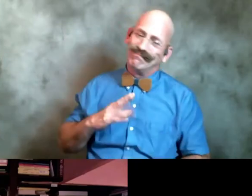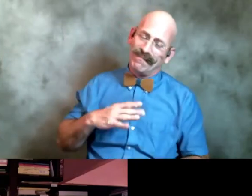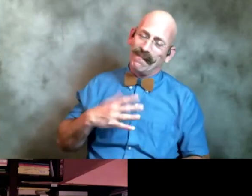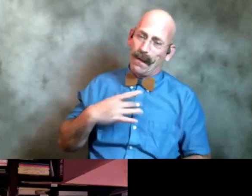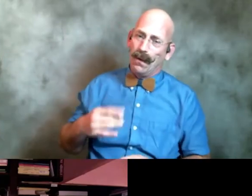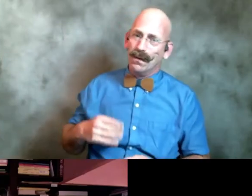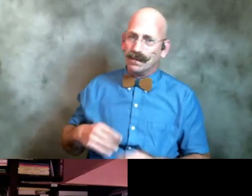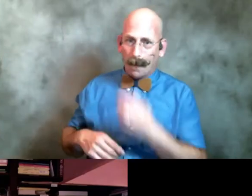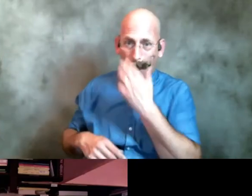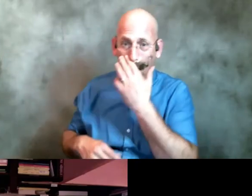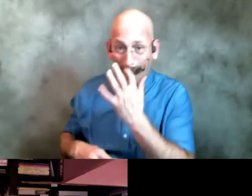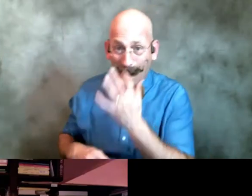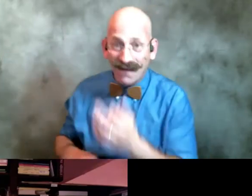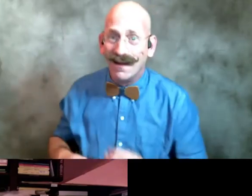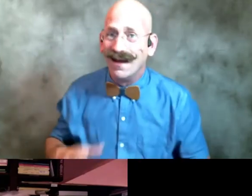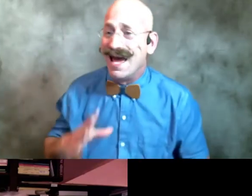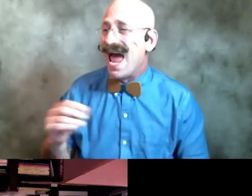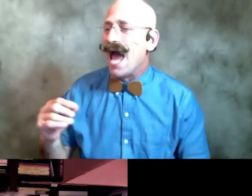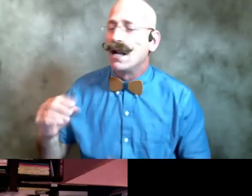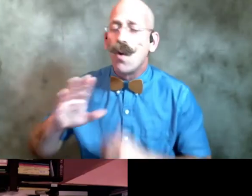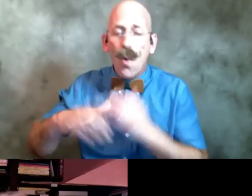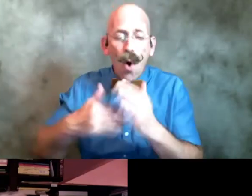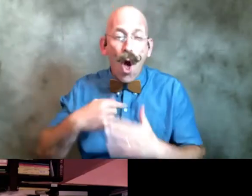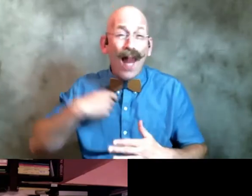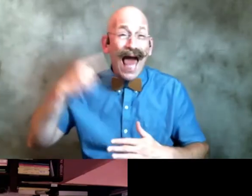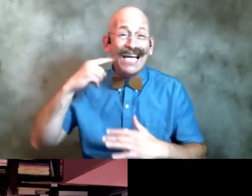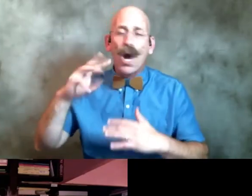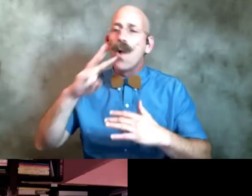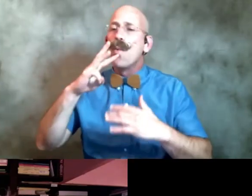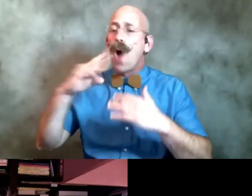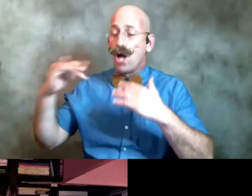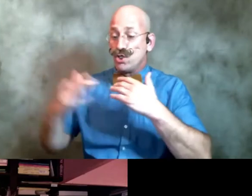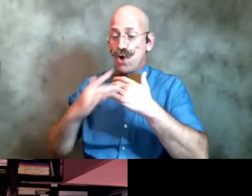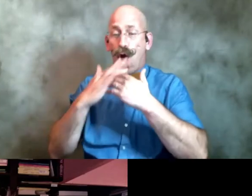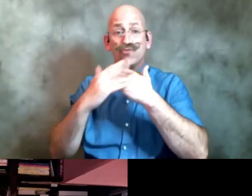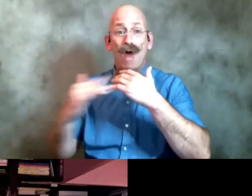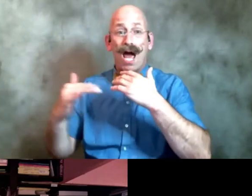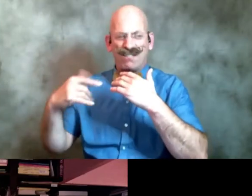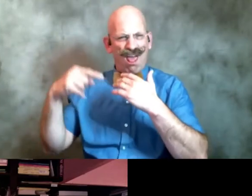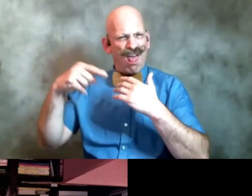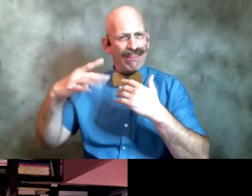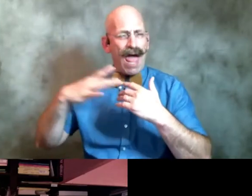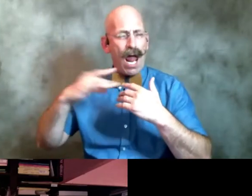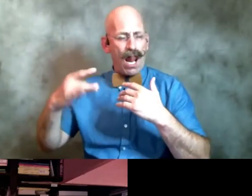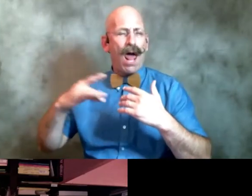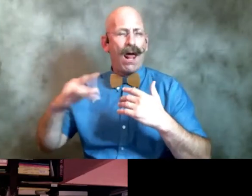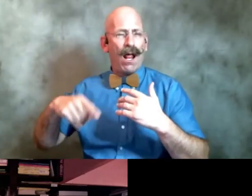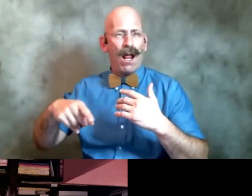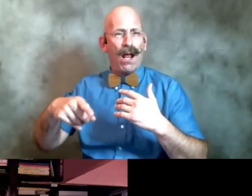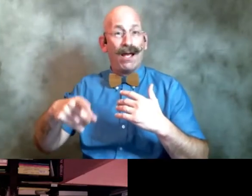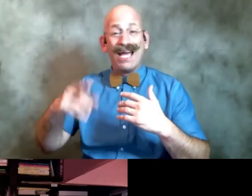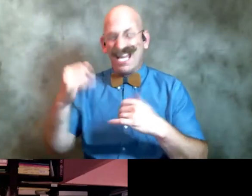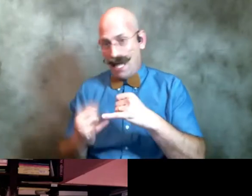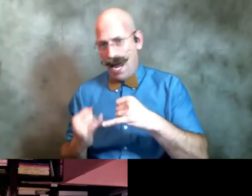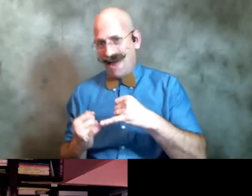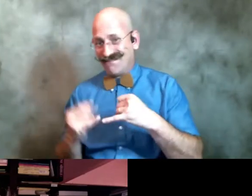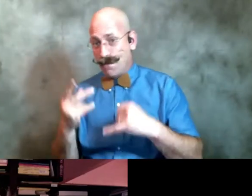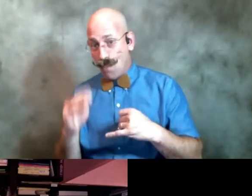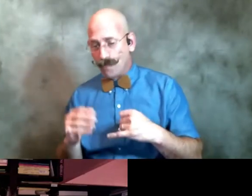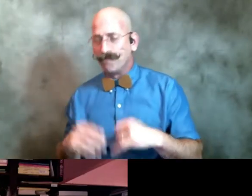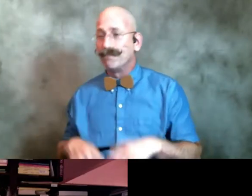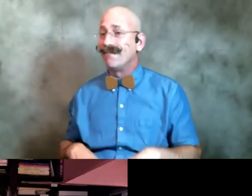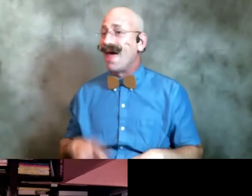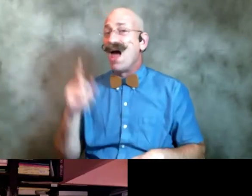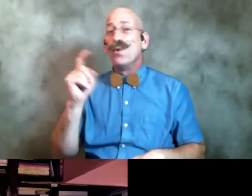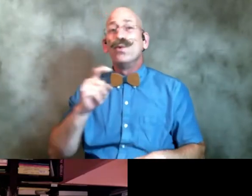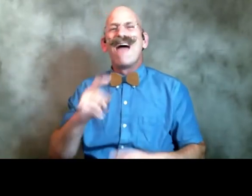uh all i hear is water on rocks you talked about listening to yourself and that at the very end you have to accept